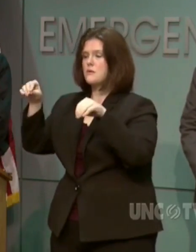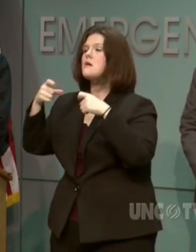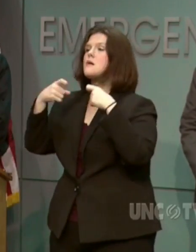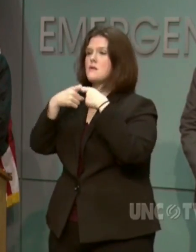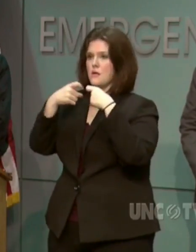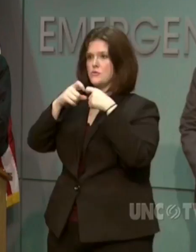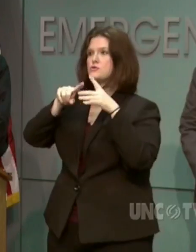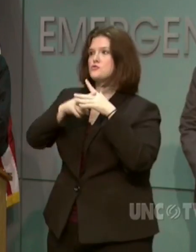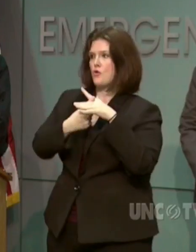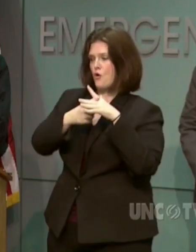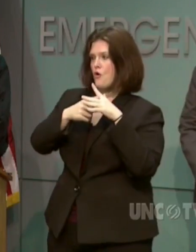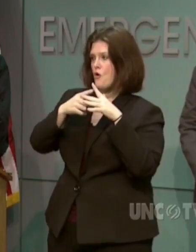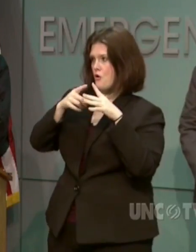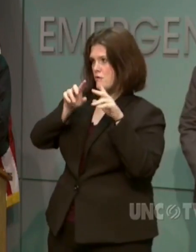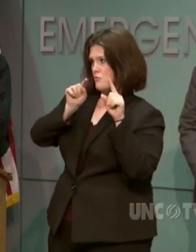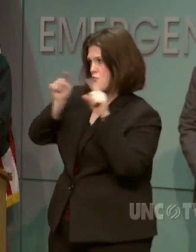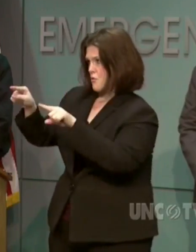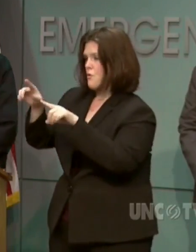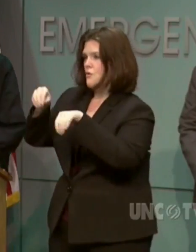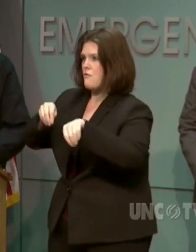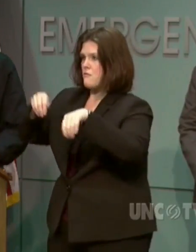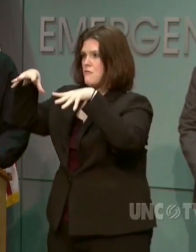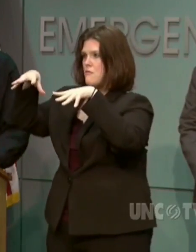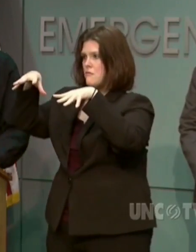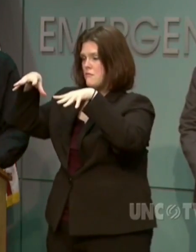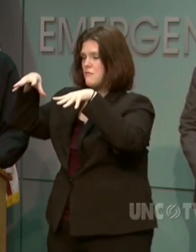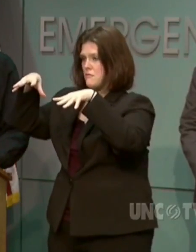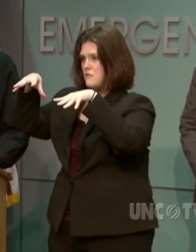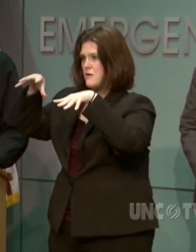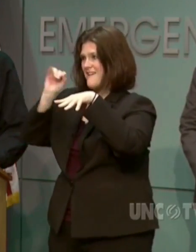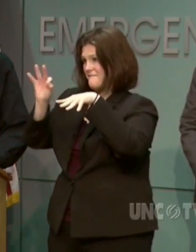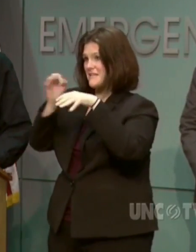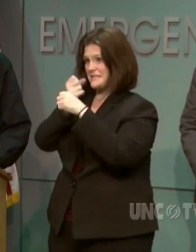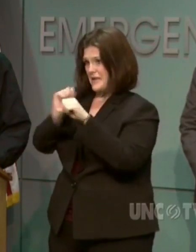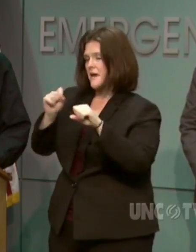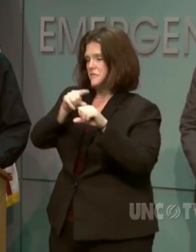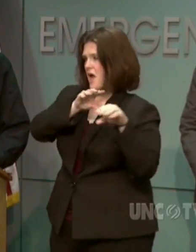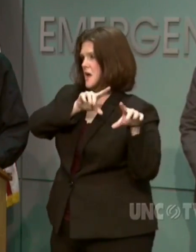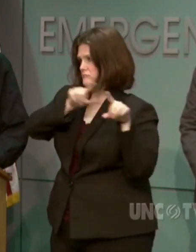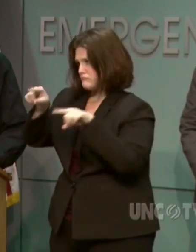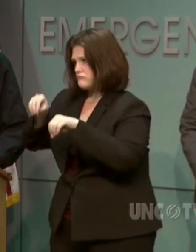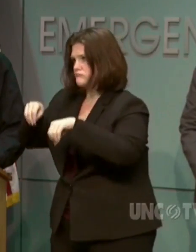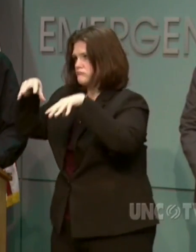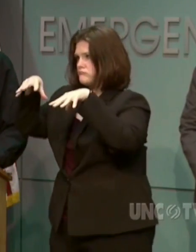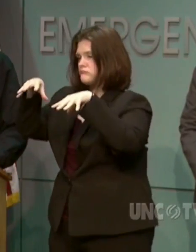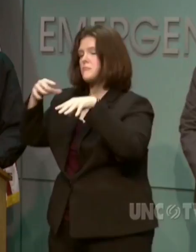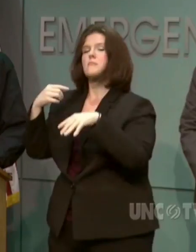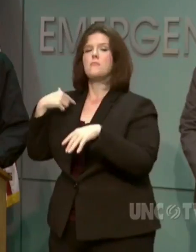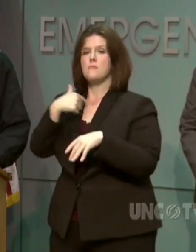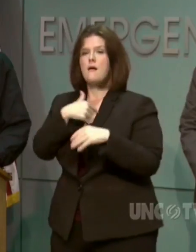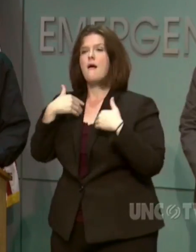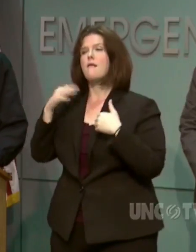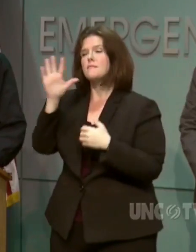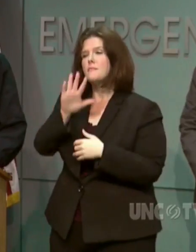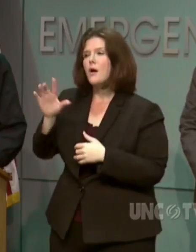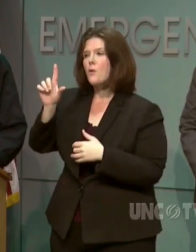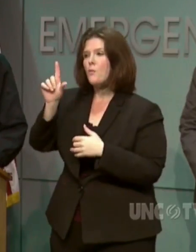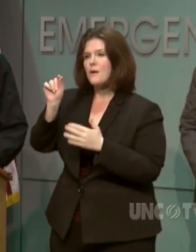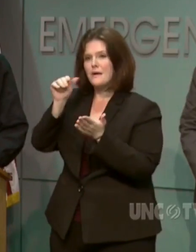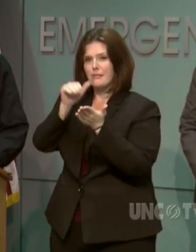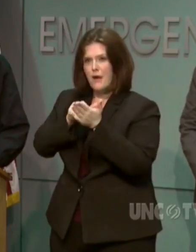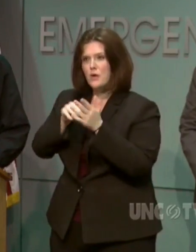when it's safe for them to be out. We have a approximately 20,000 or so people in